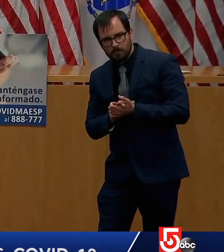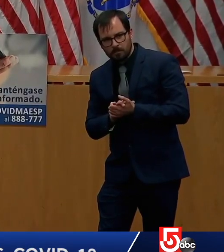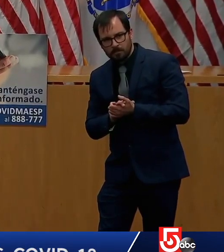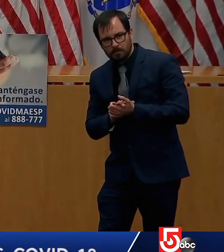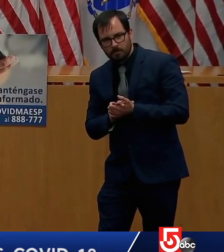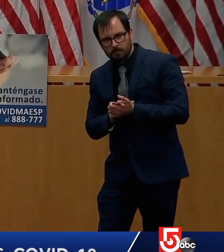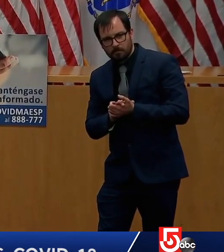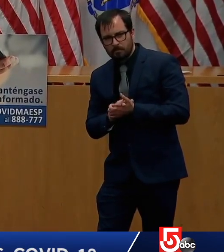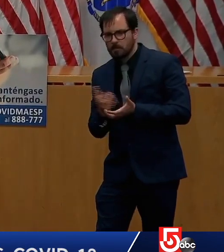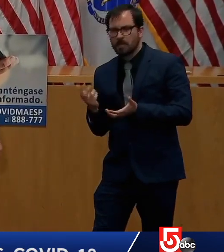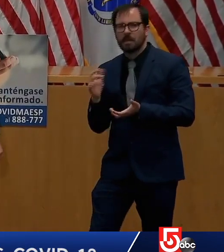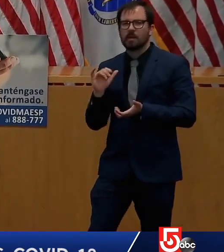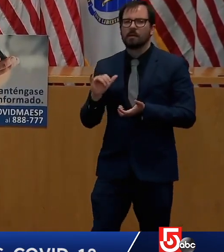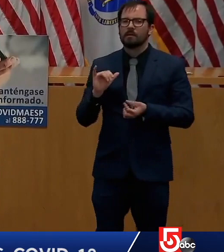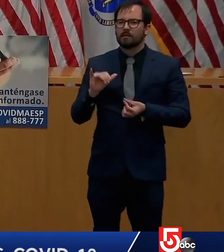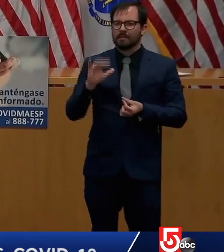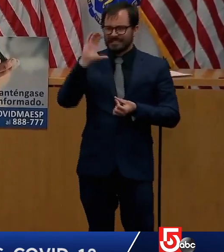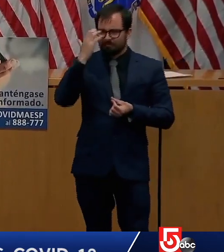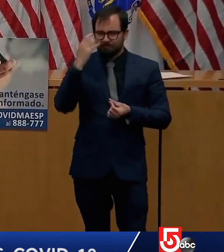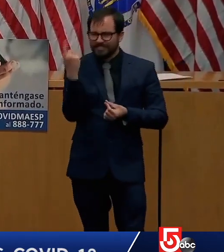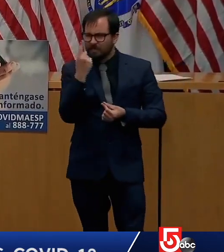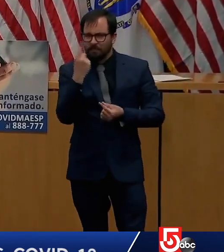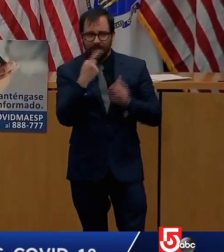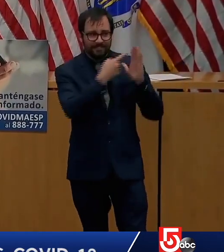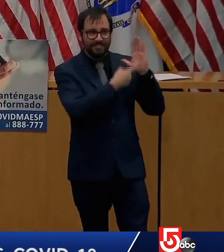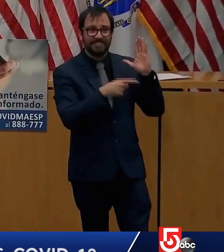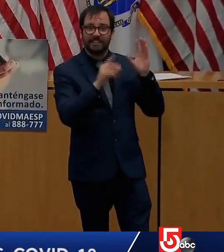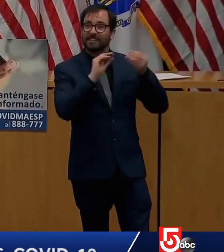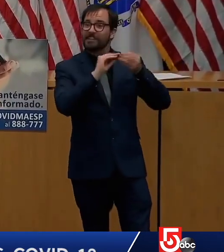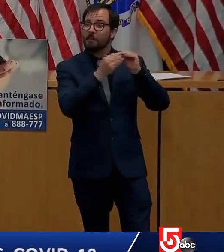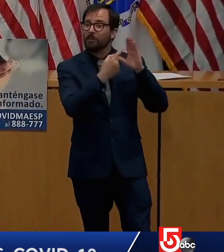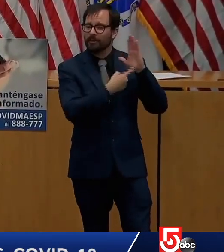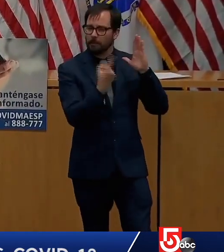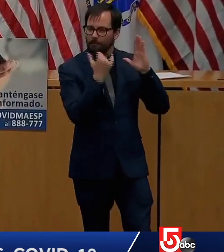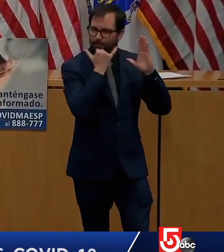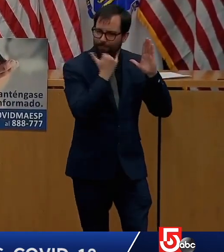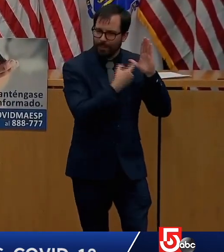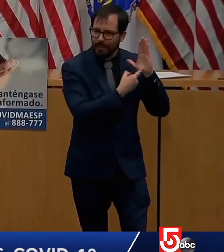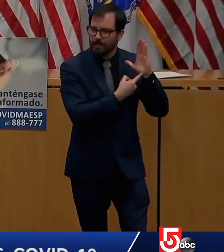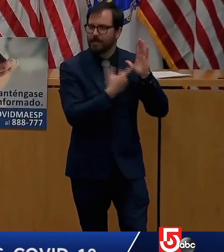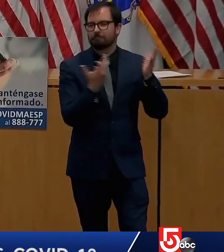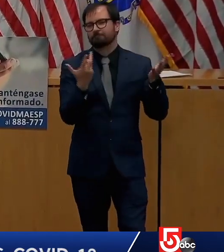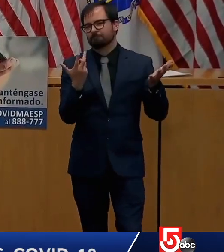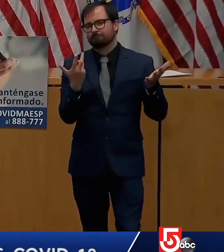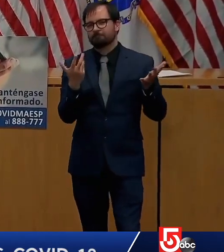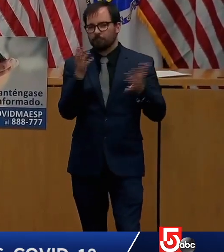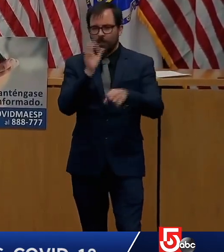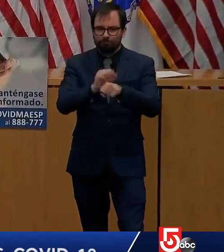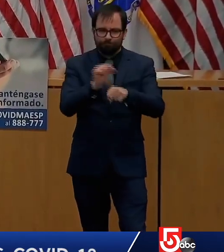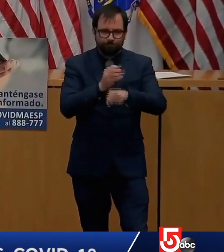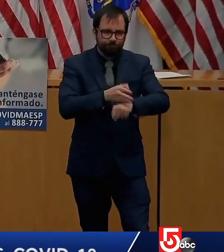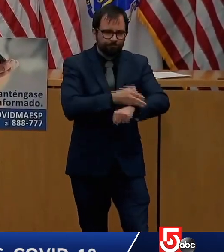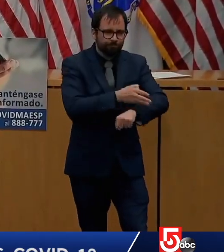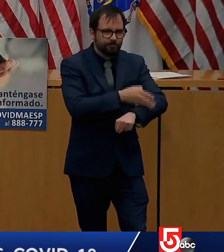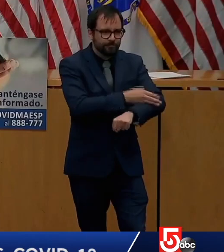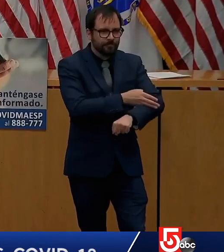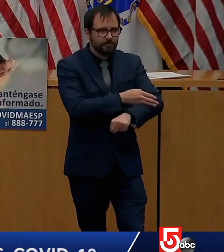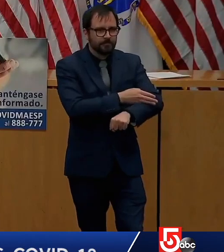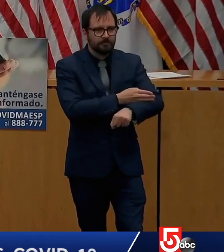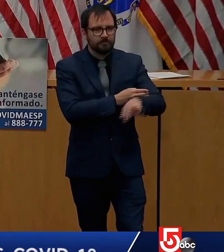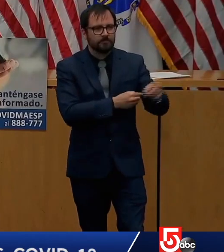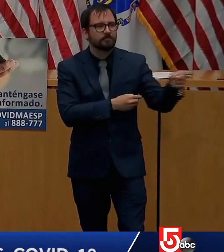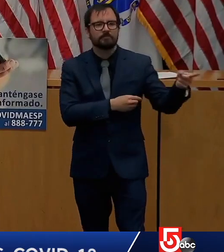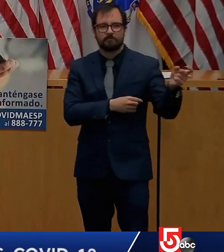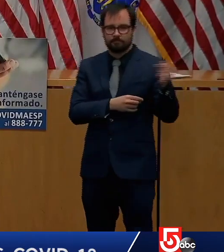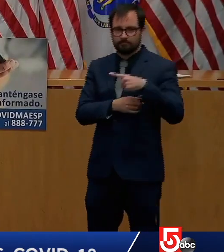Secretary? I'm sorry? sorry? I'm For example, Littleton, the Black